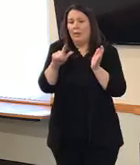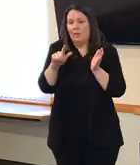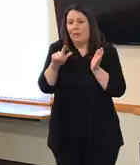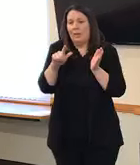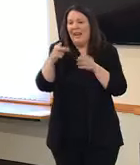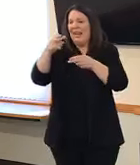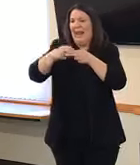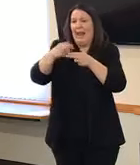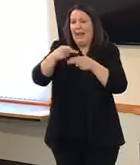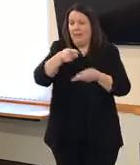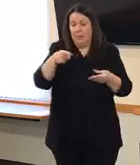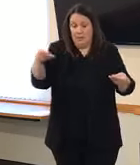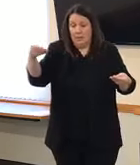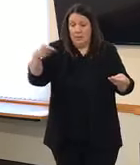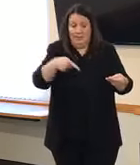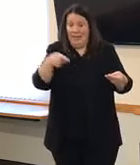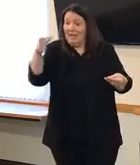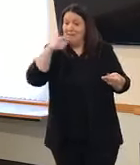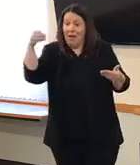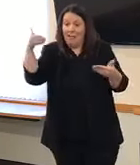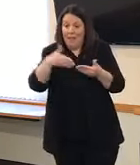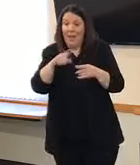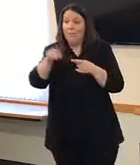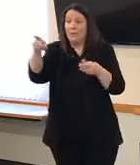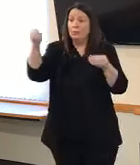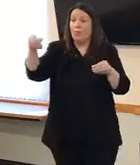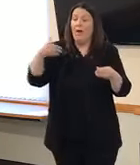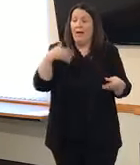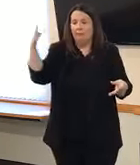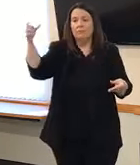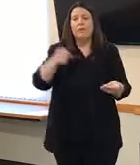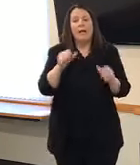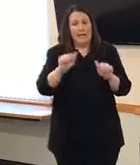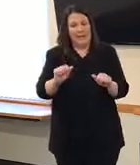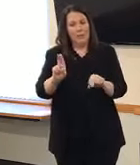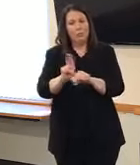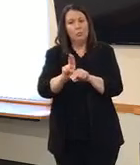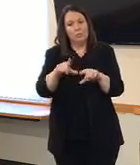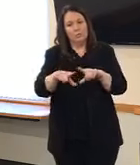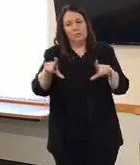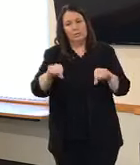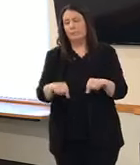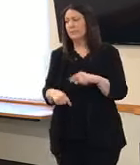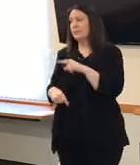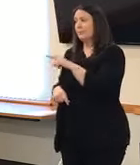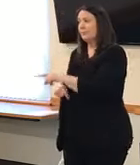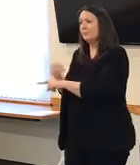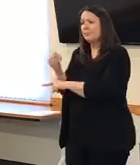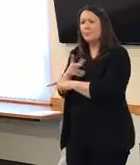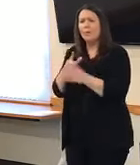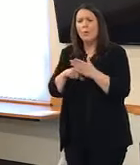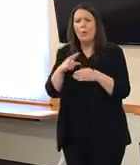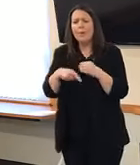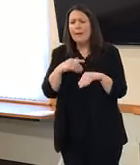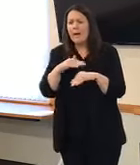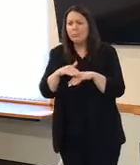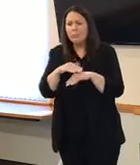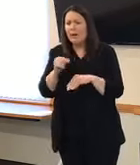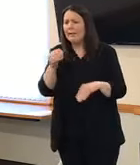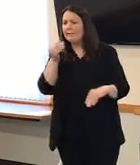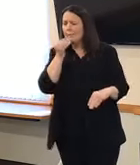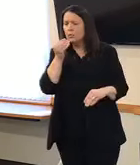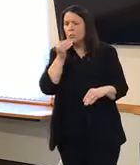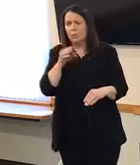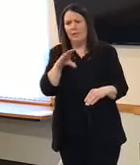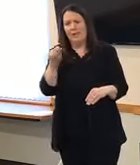nutrition that they need. And are certain claims in the works for any other food, like bread, cereal, like we brought all these up before,